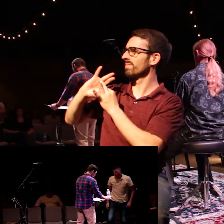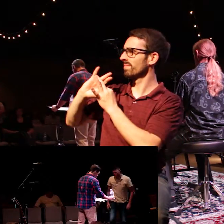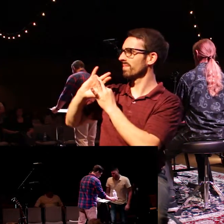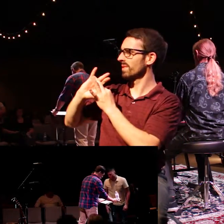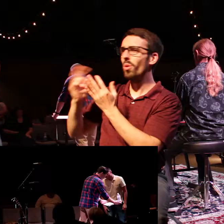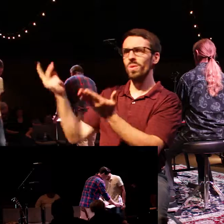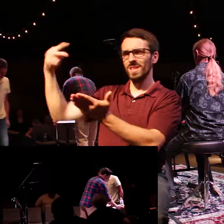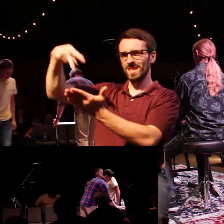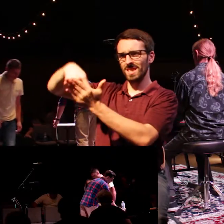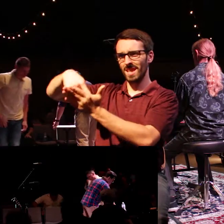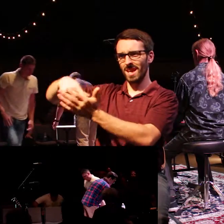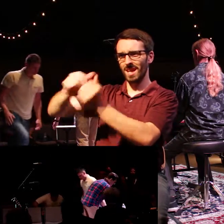This is Welcome Home Sunday